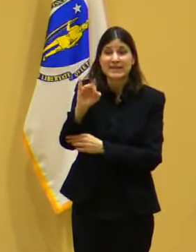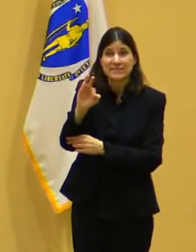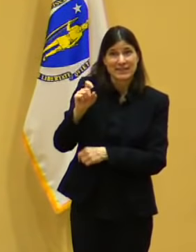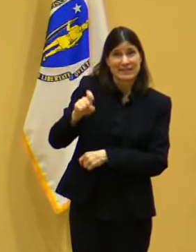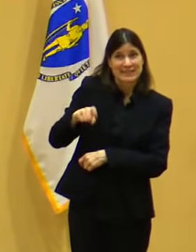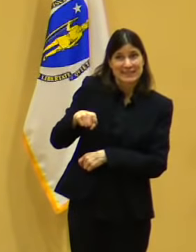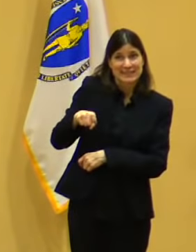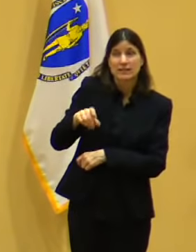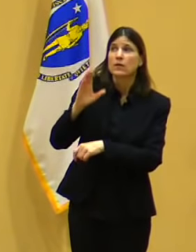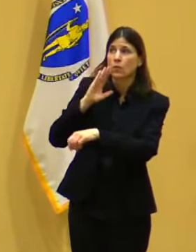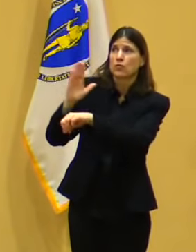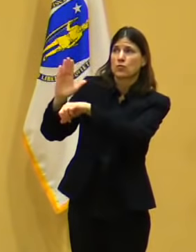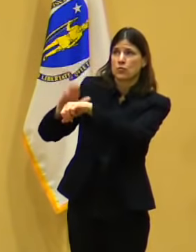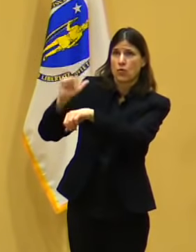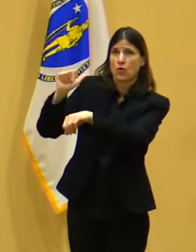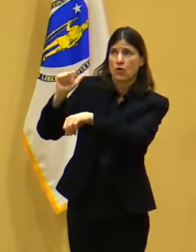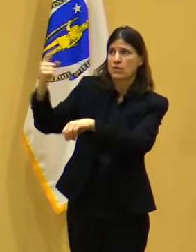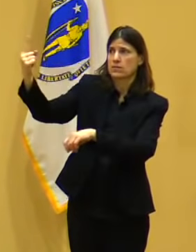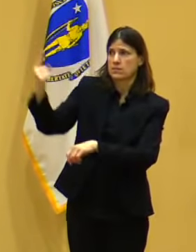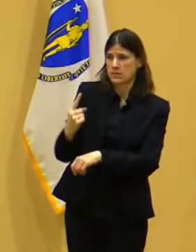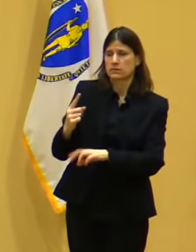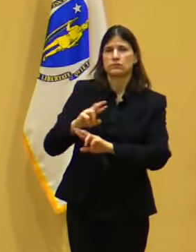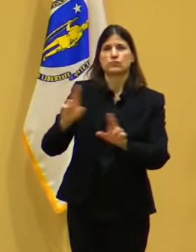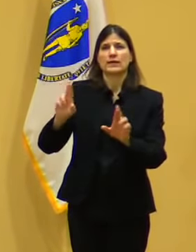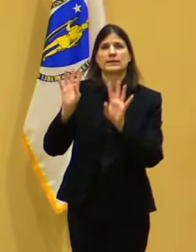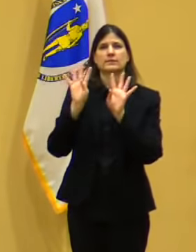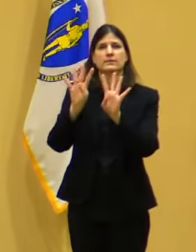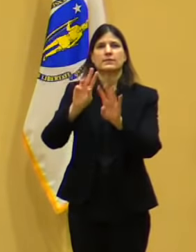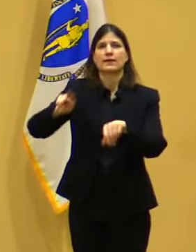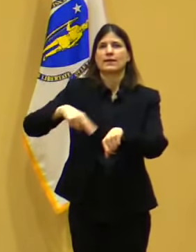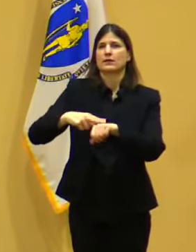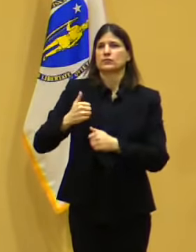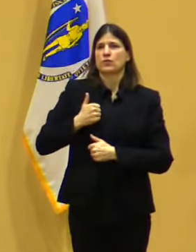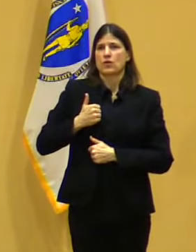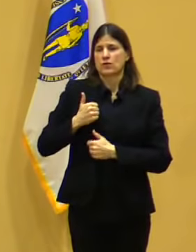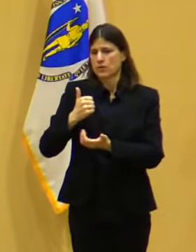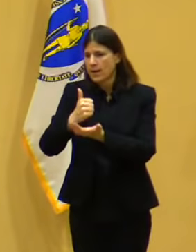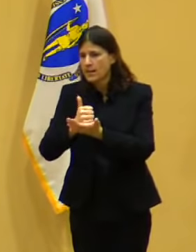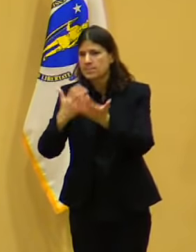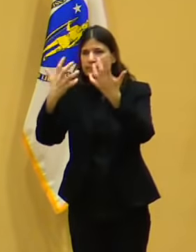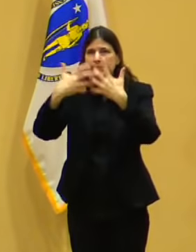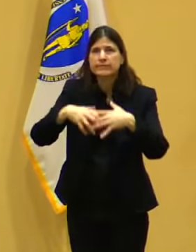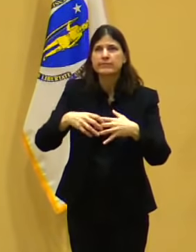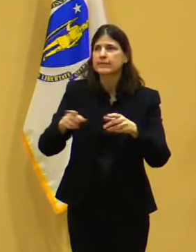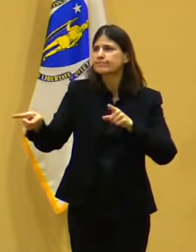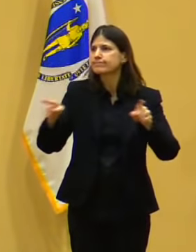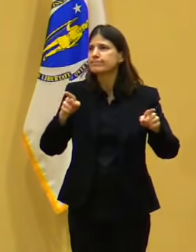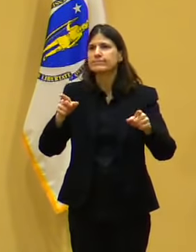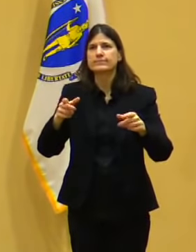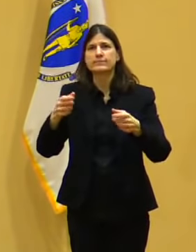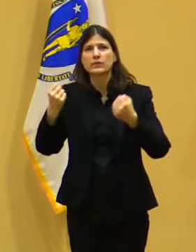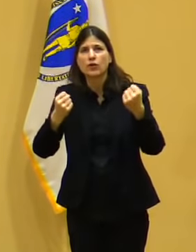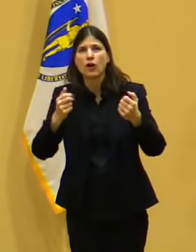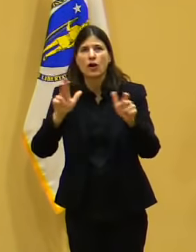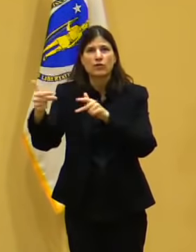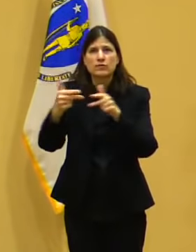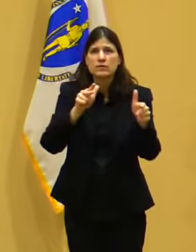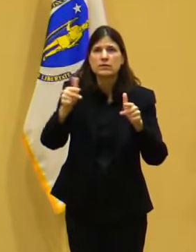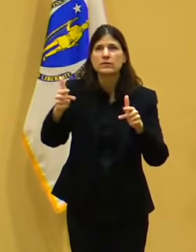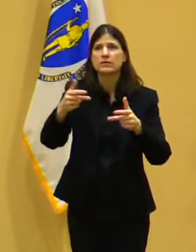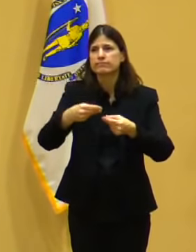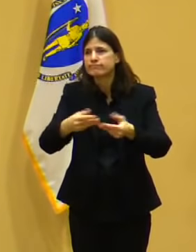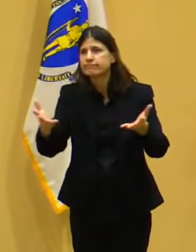of things. And the biggest thing they've been helping us with over the course of the past five or six months